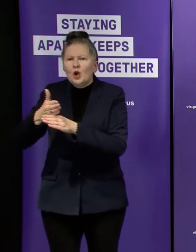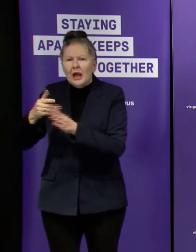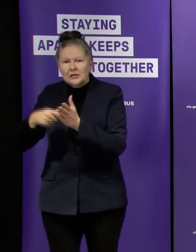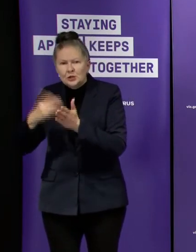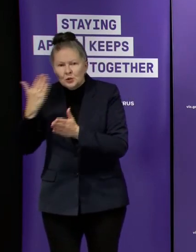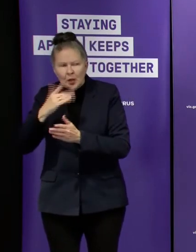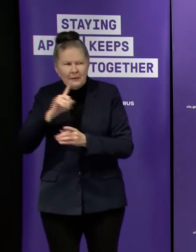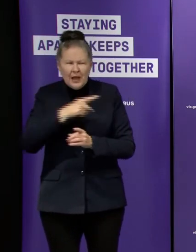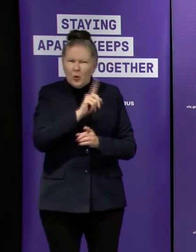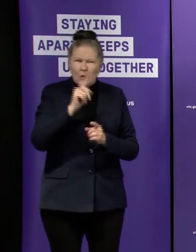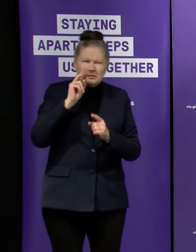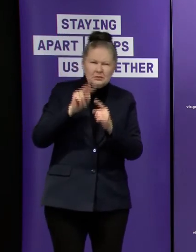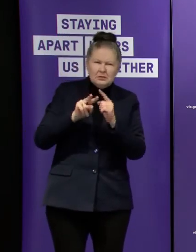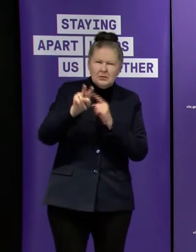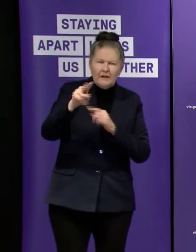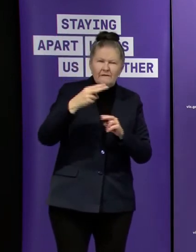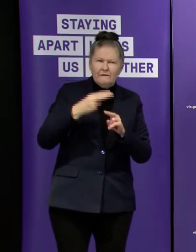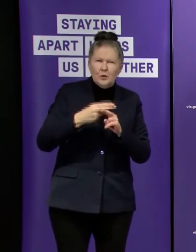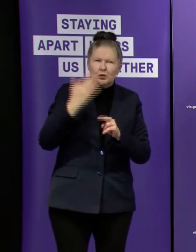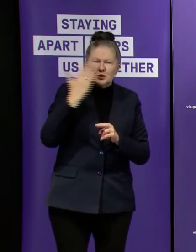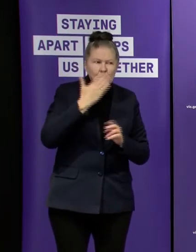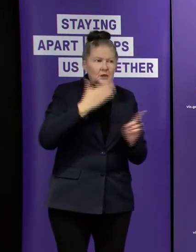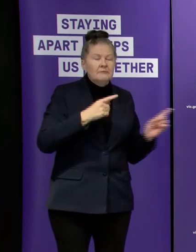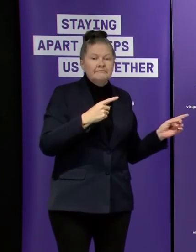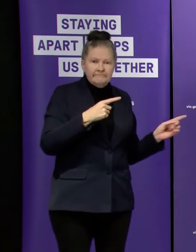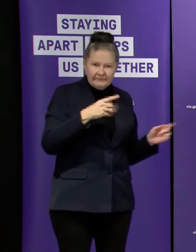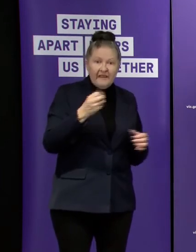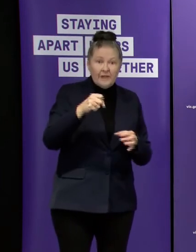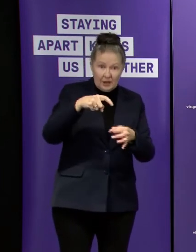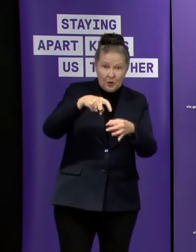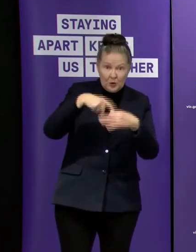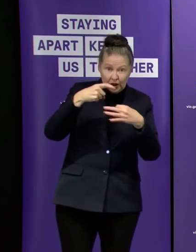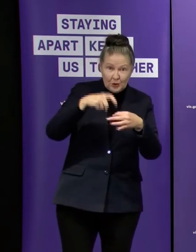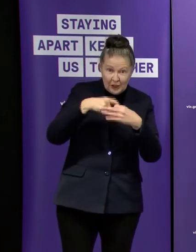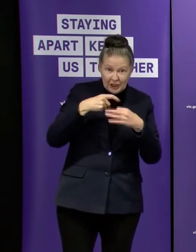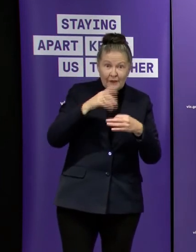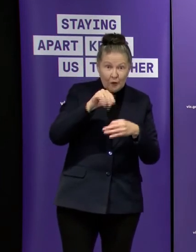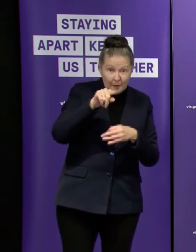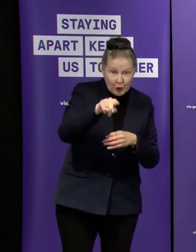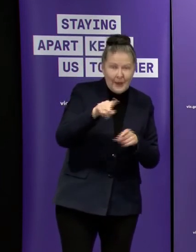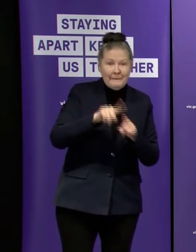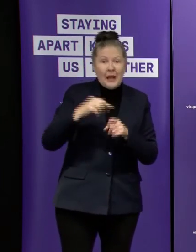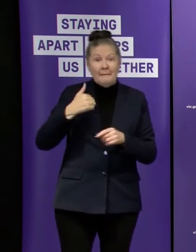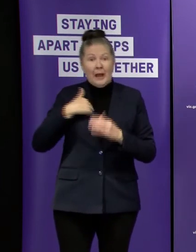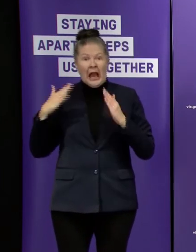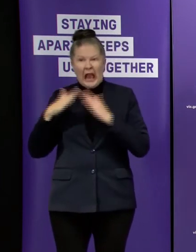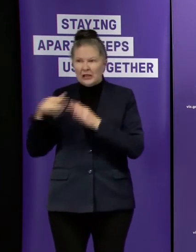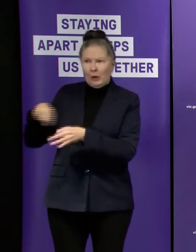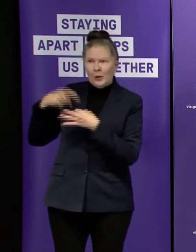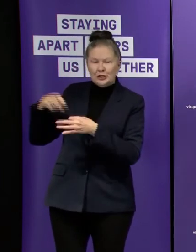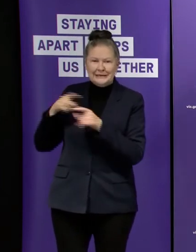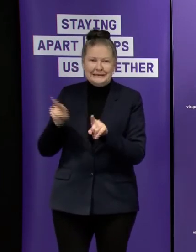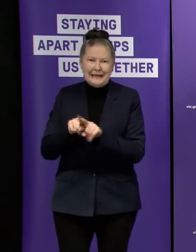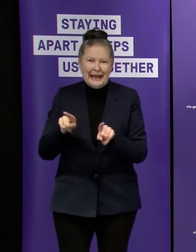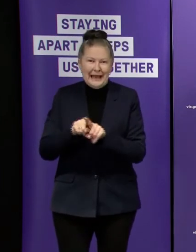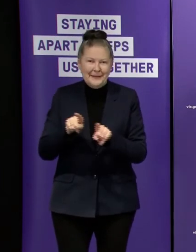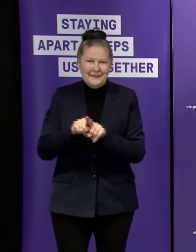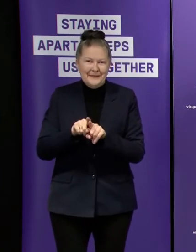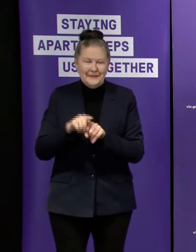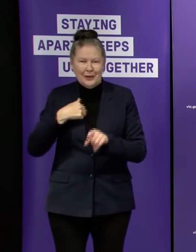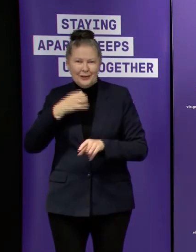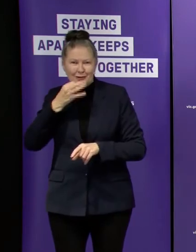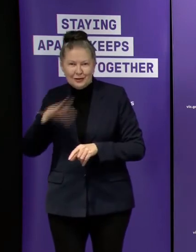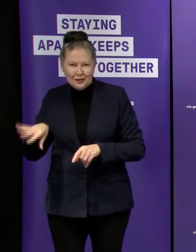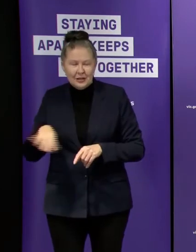schools particularly i get this i get this question a lot including in my own household um i mean can there be special provisions for